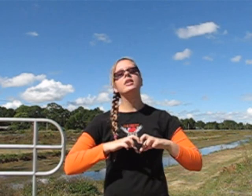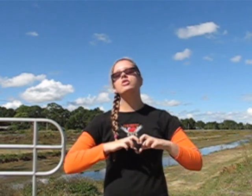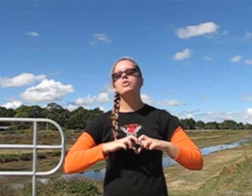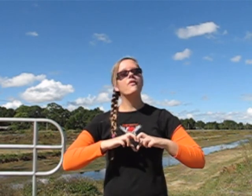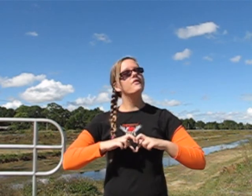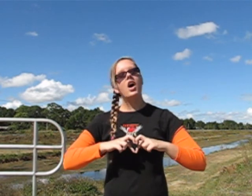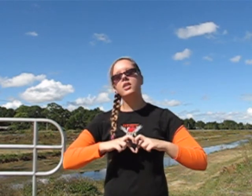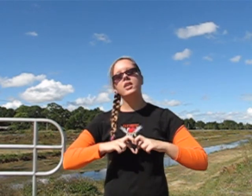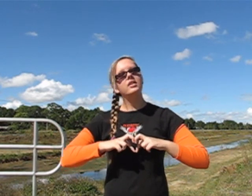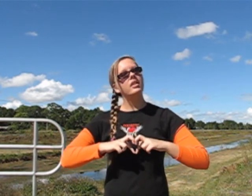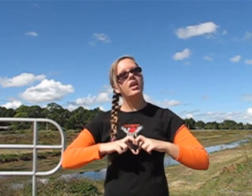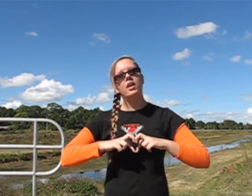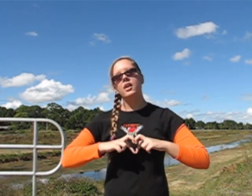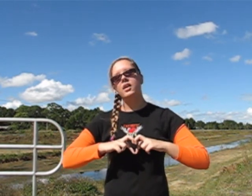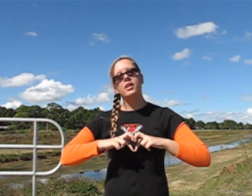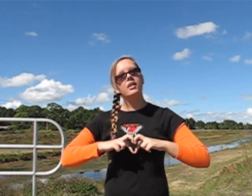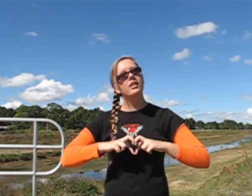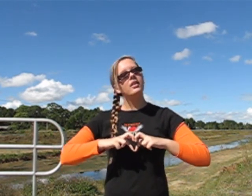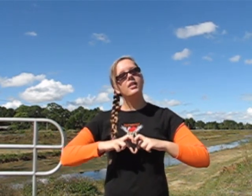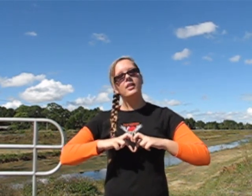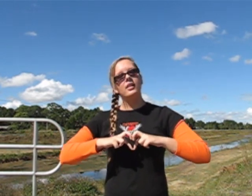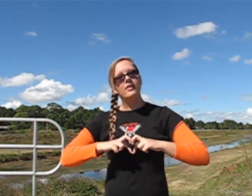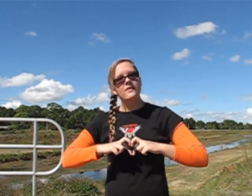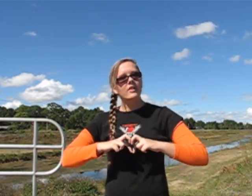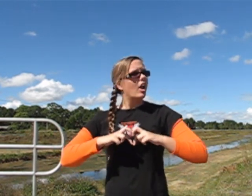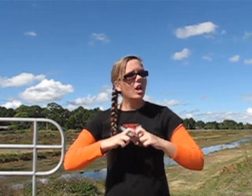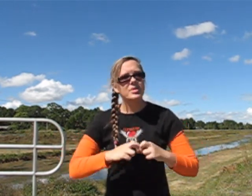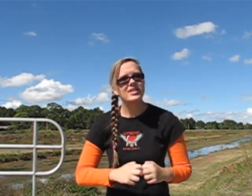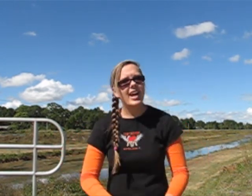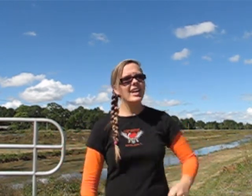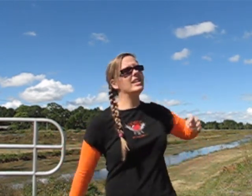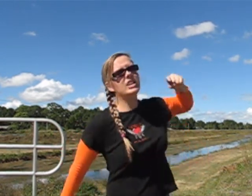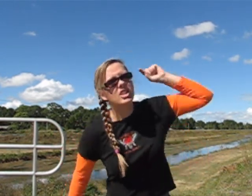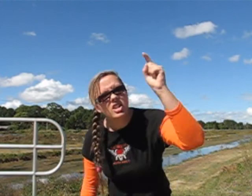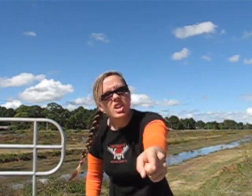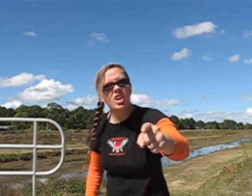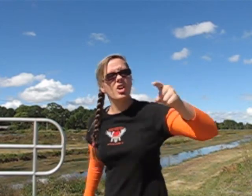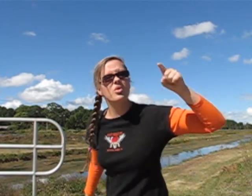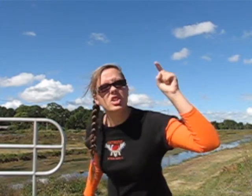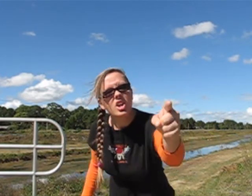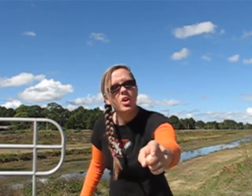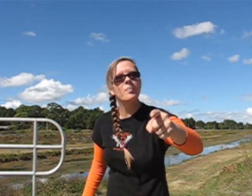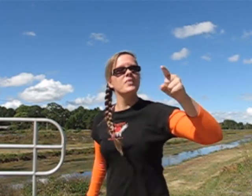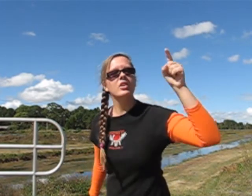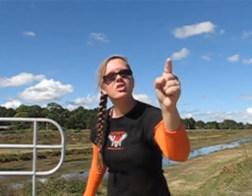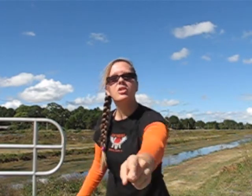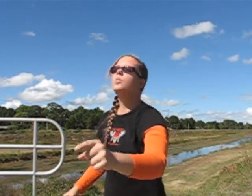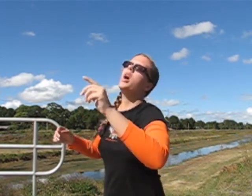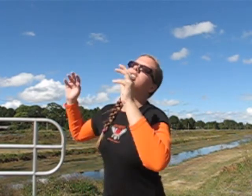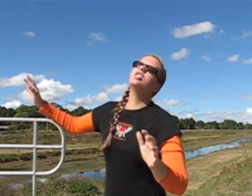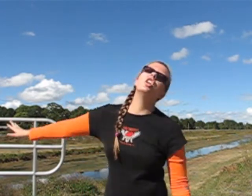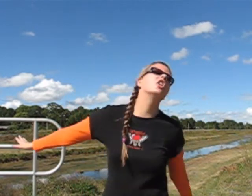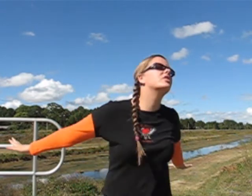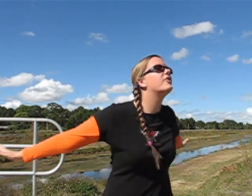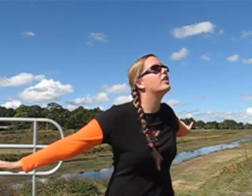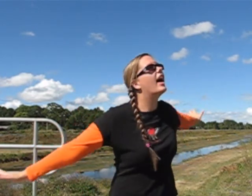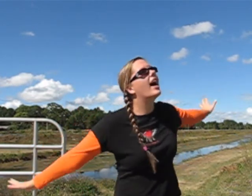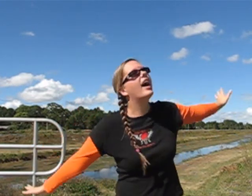wait to fall in love All I'm saying is Do you, do you want to lose it all?